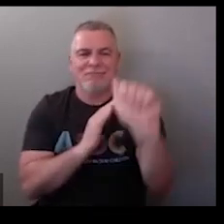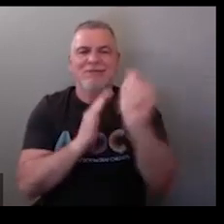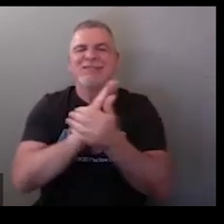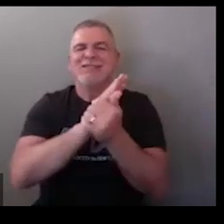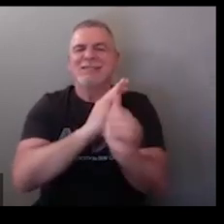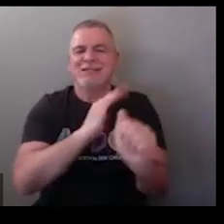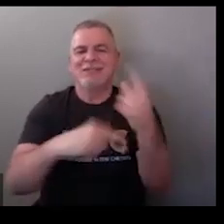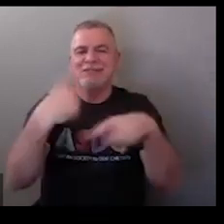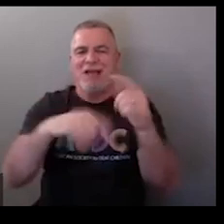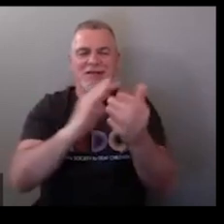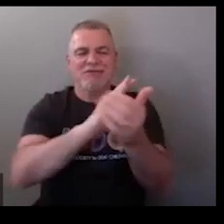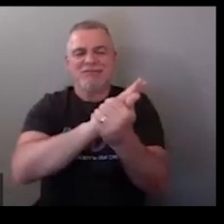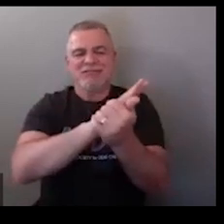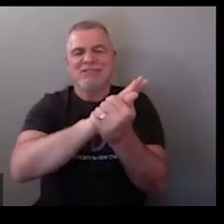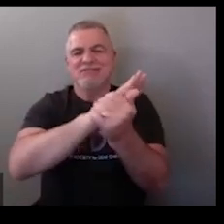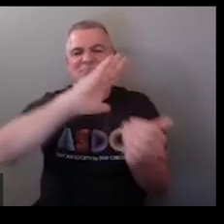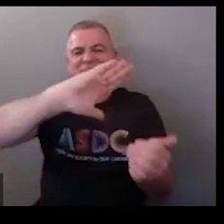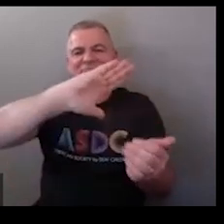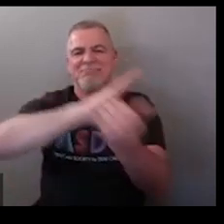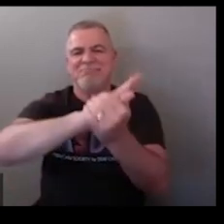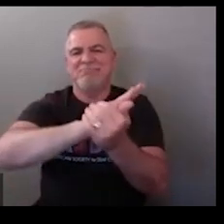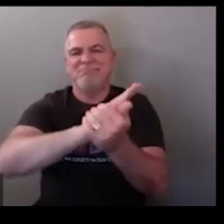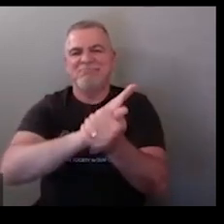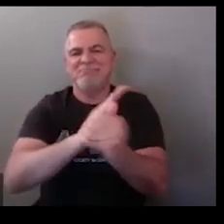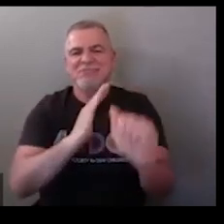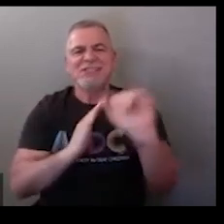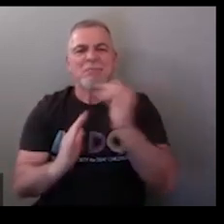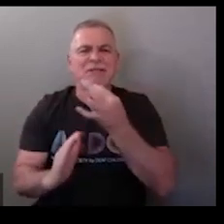then skills grab the back of your hand and pull out